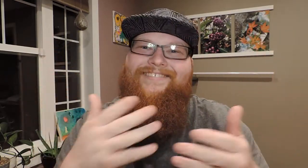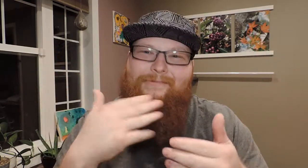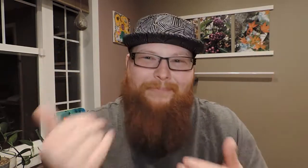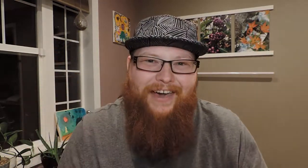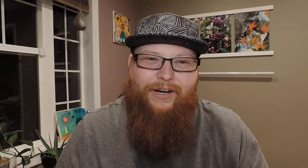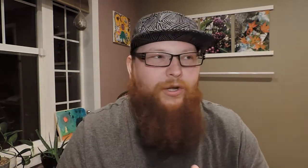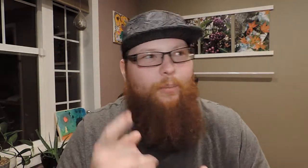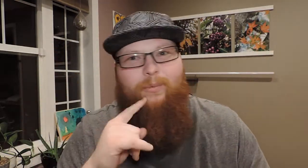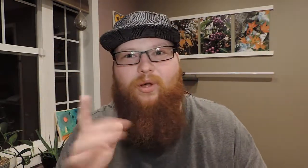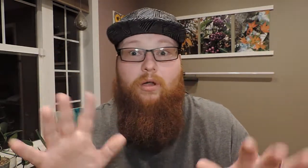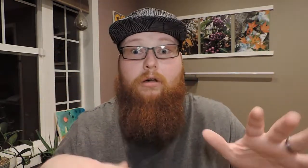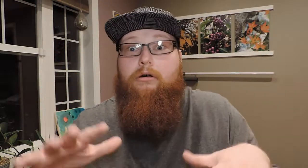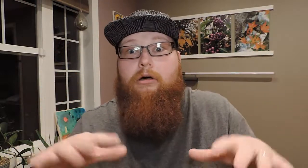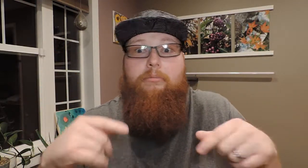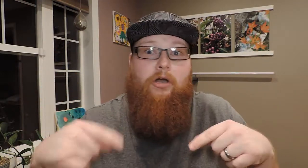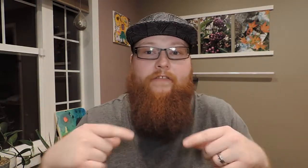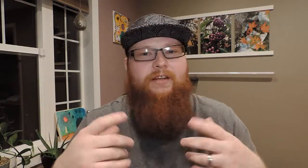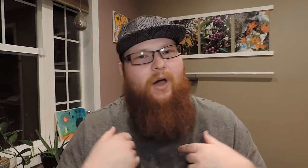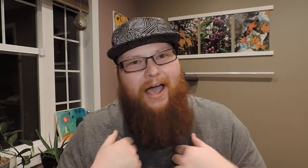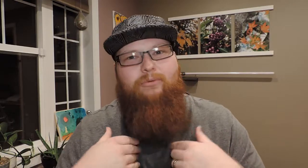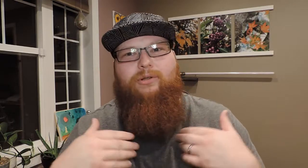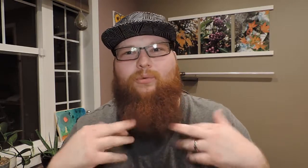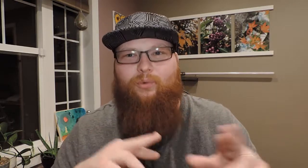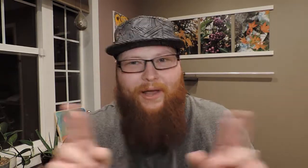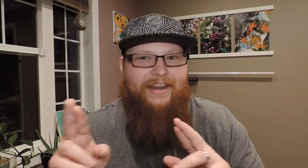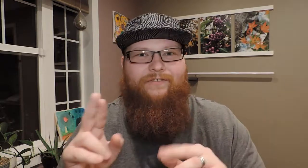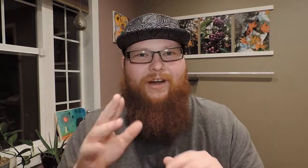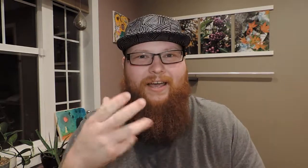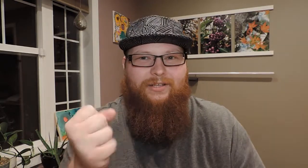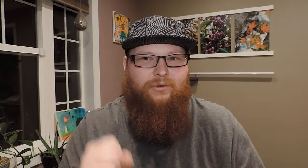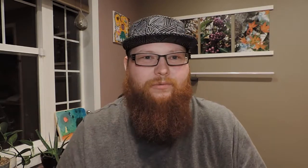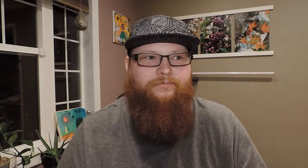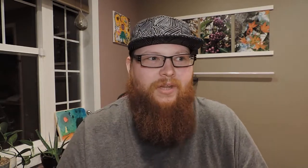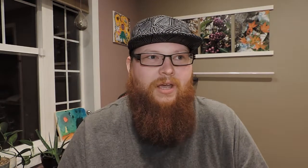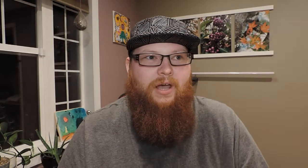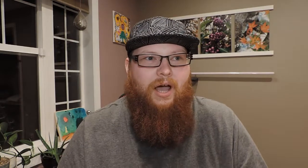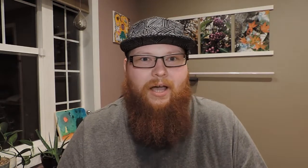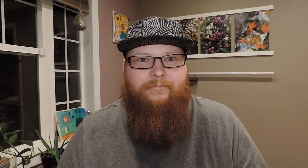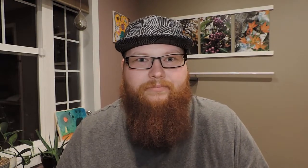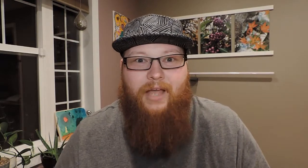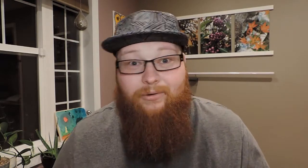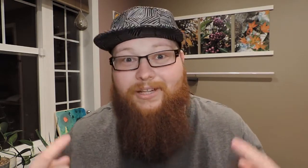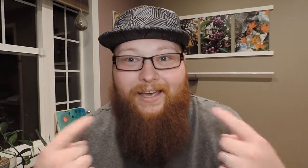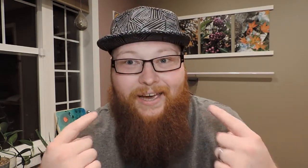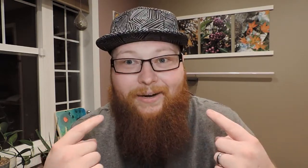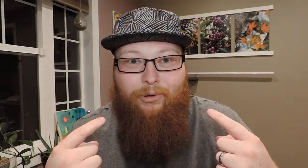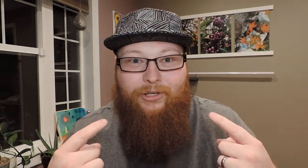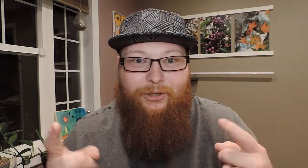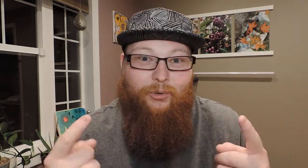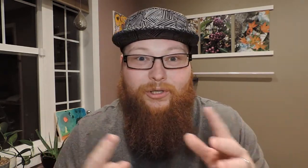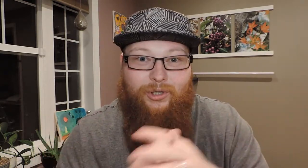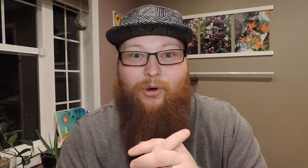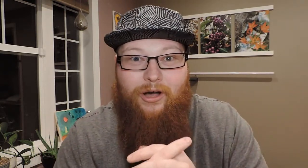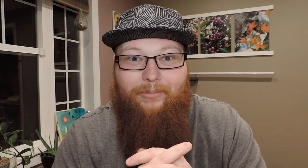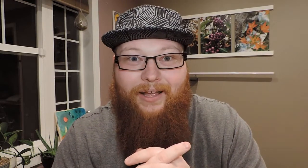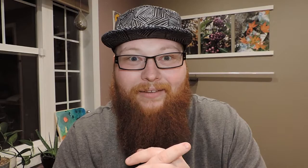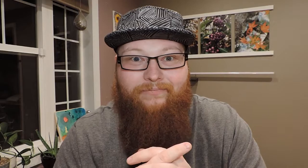even better. You know, people are, oh, I'm nervous. No, I was ready for high school. Um, I was that kind of person who would show up, like,